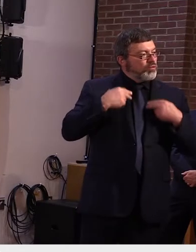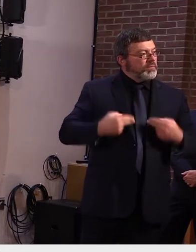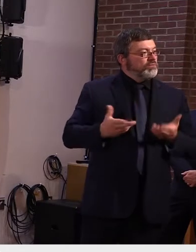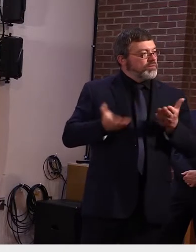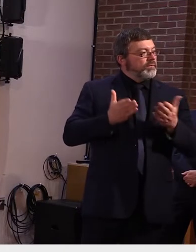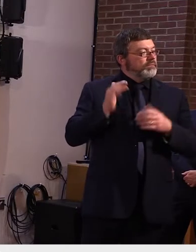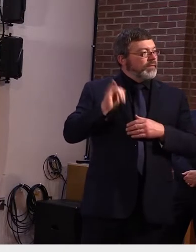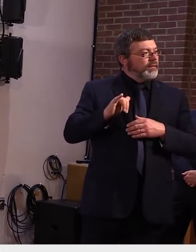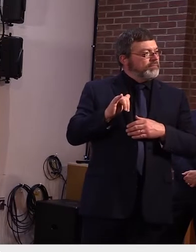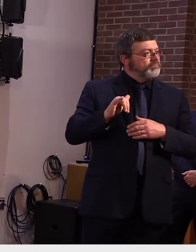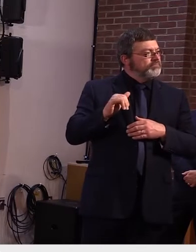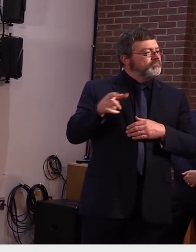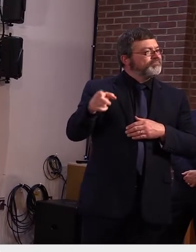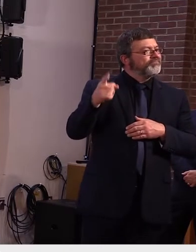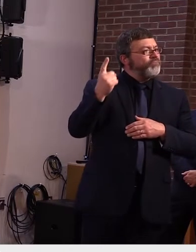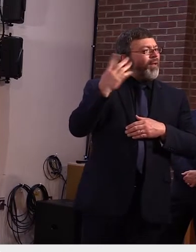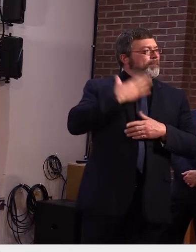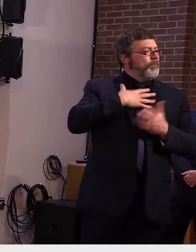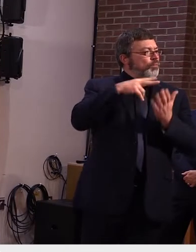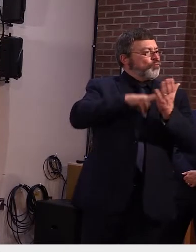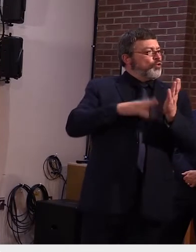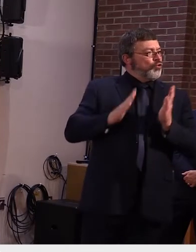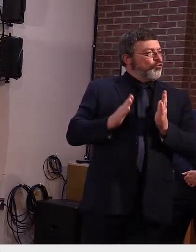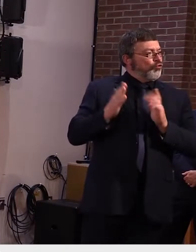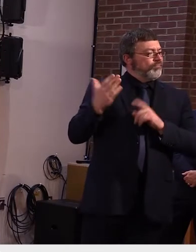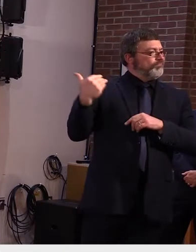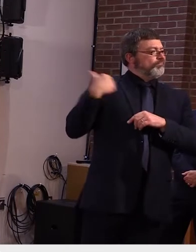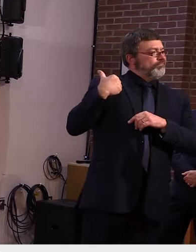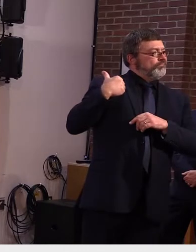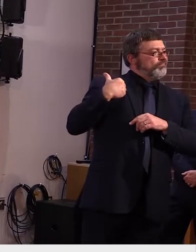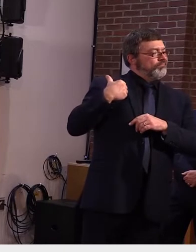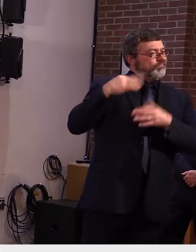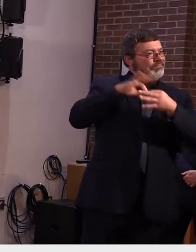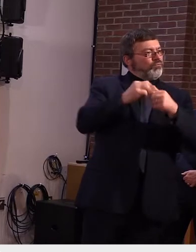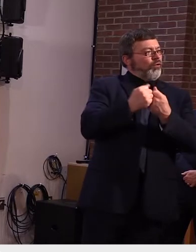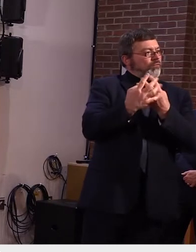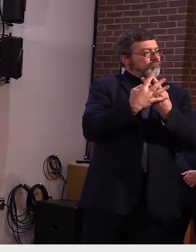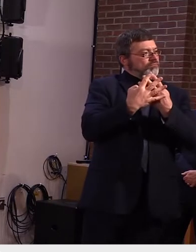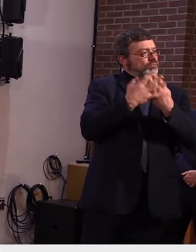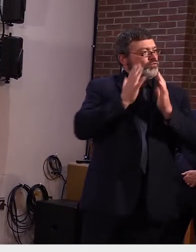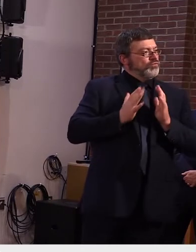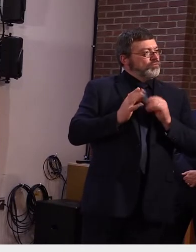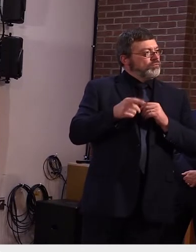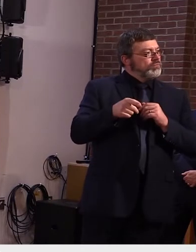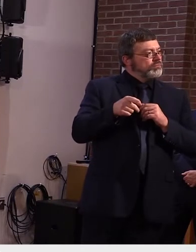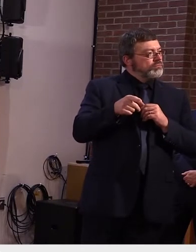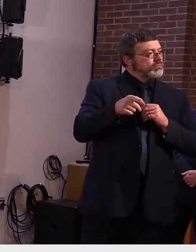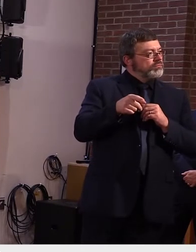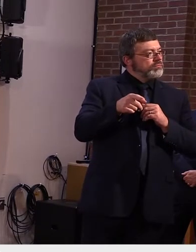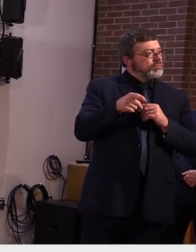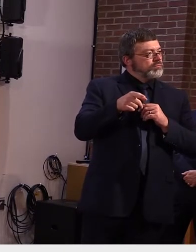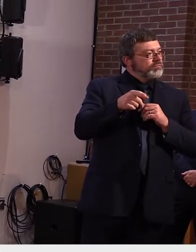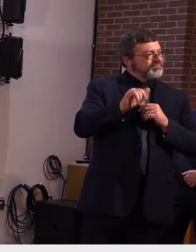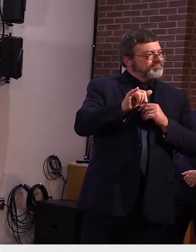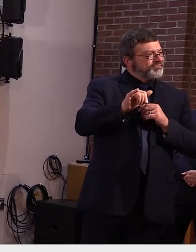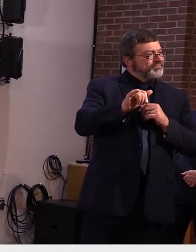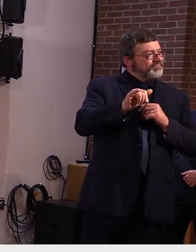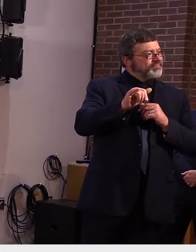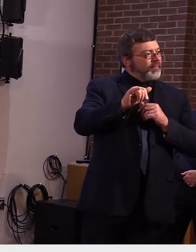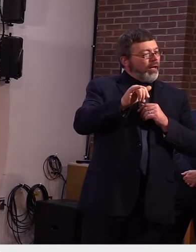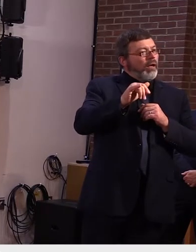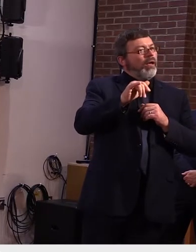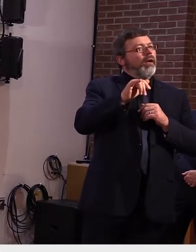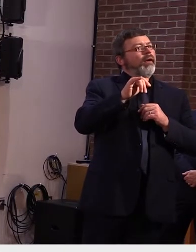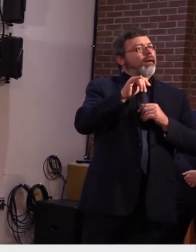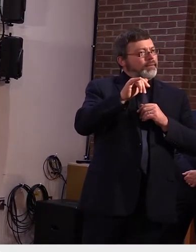department of corrections uh uses garbage bags as personal protective equipment